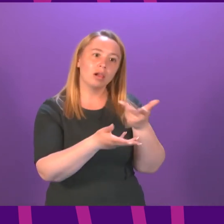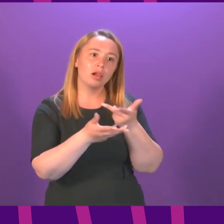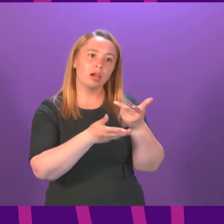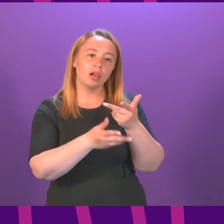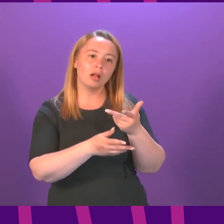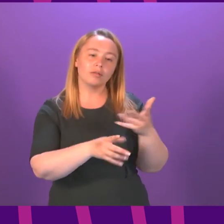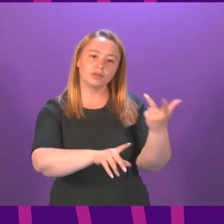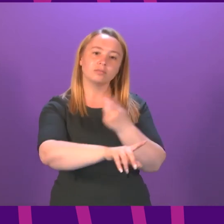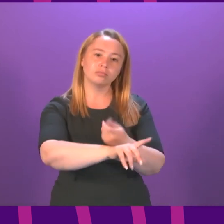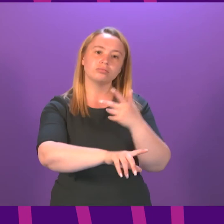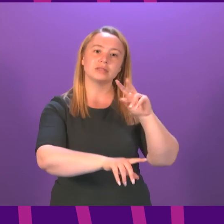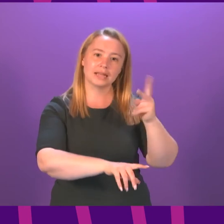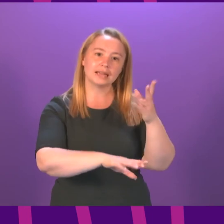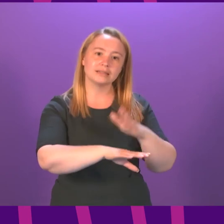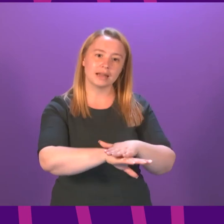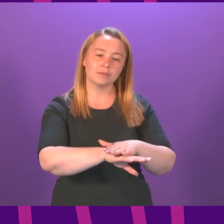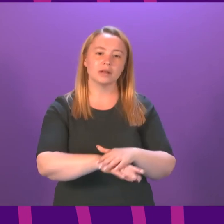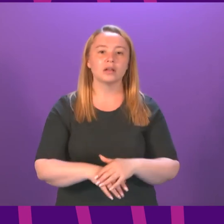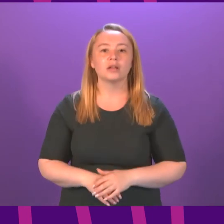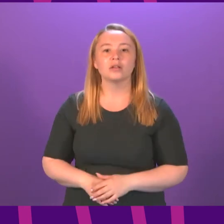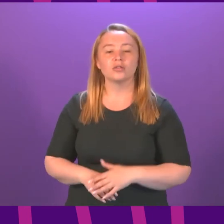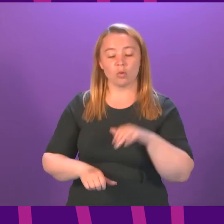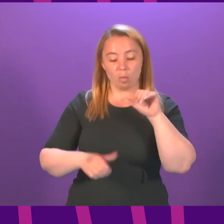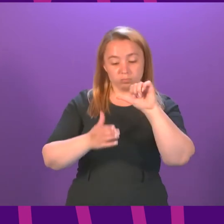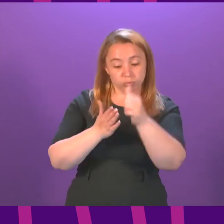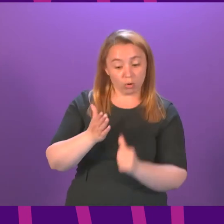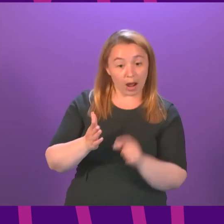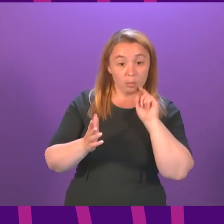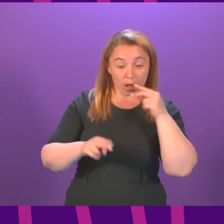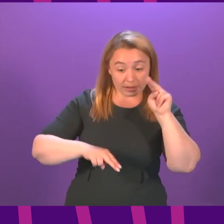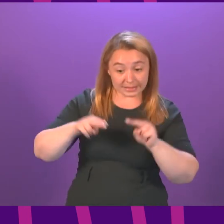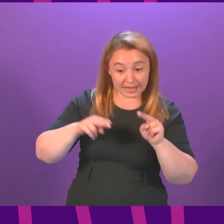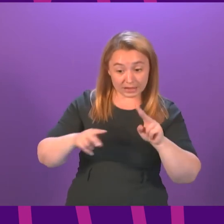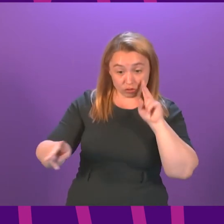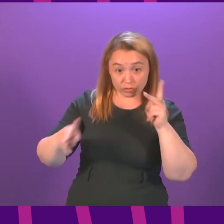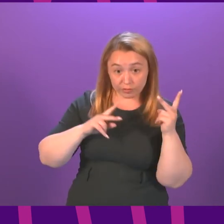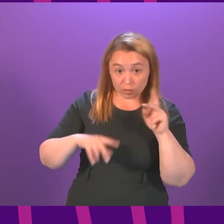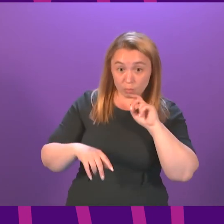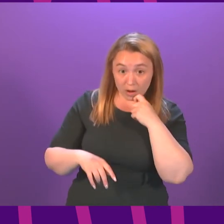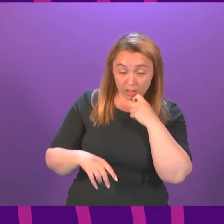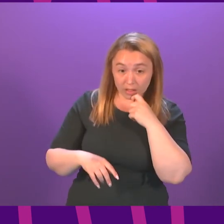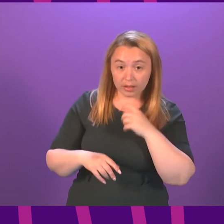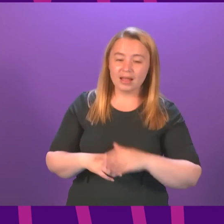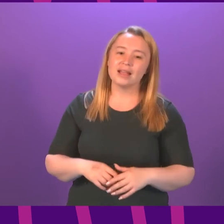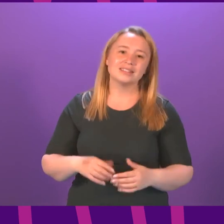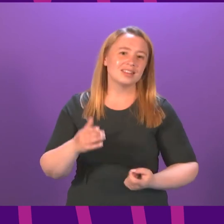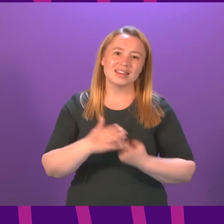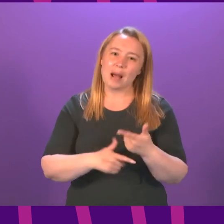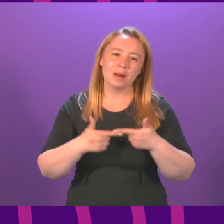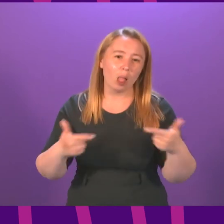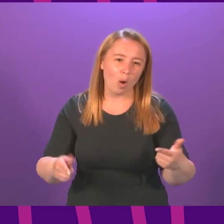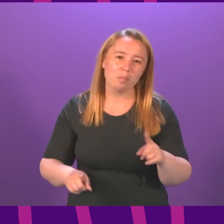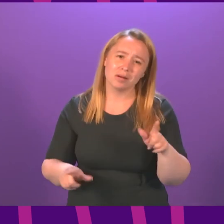so can I ask if there is to be an assessment of the whole vaccination programme and if that can be taken into account minority though it matters